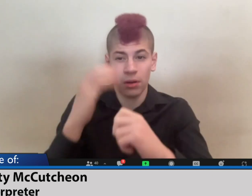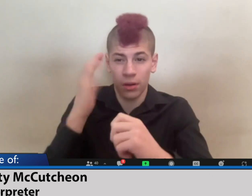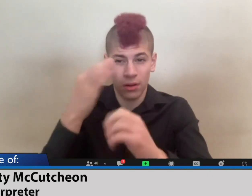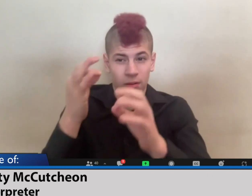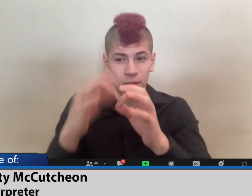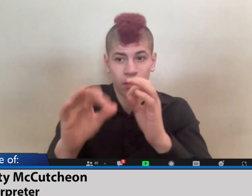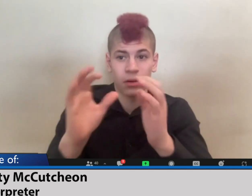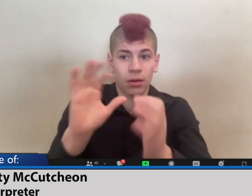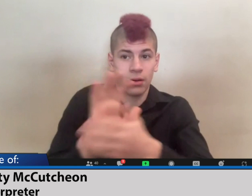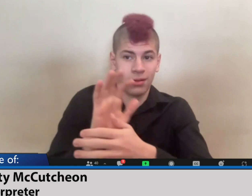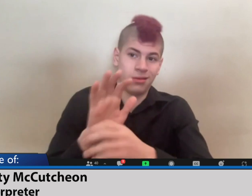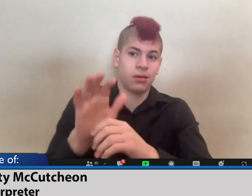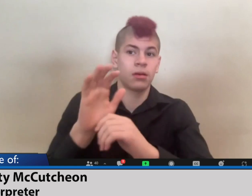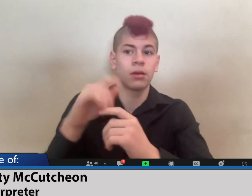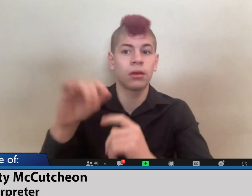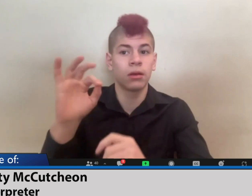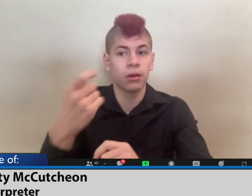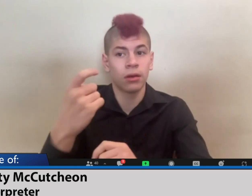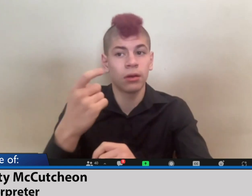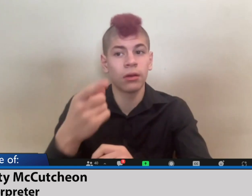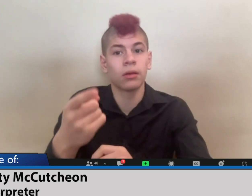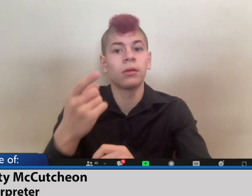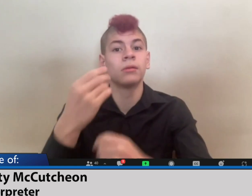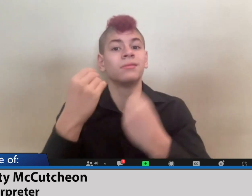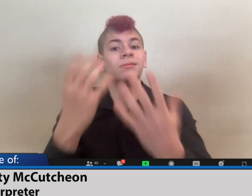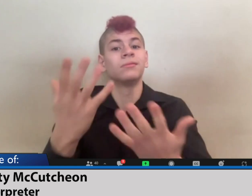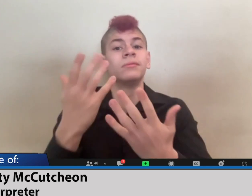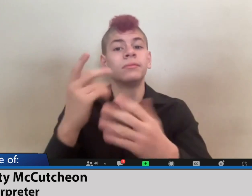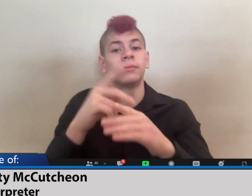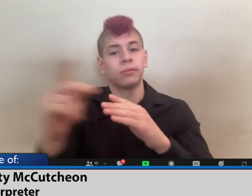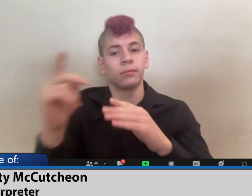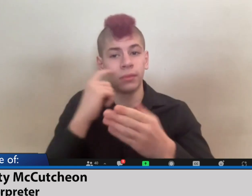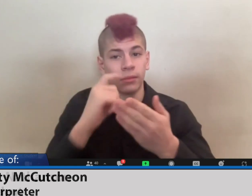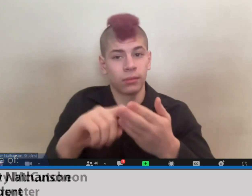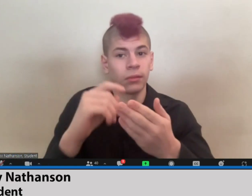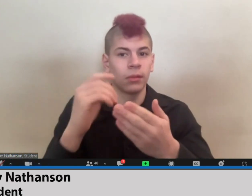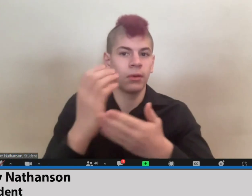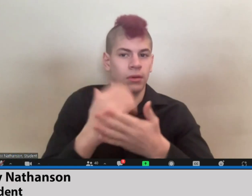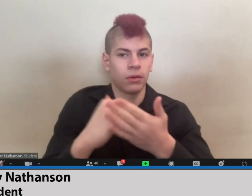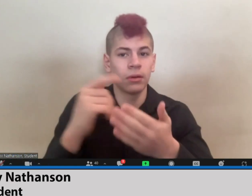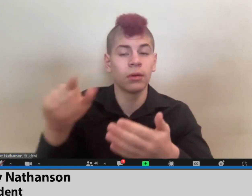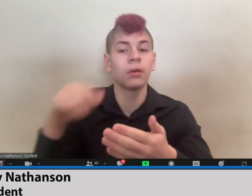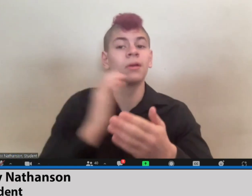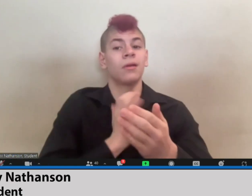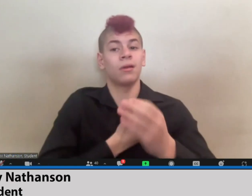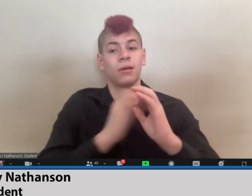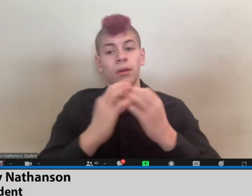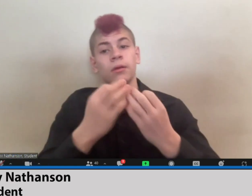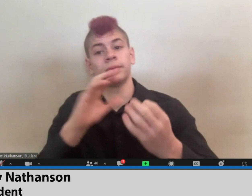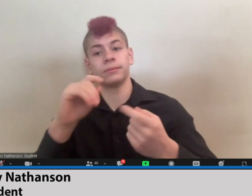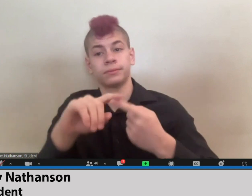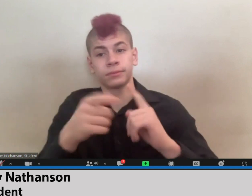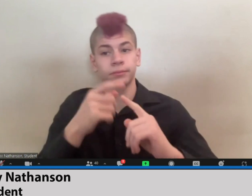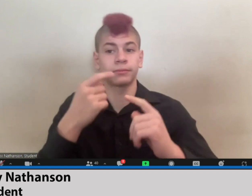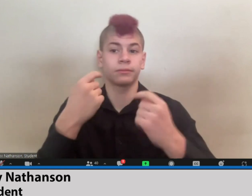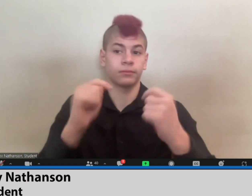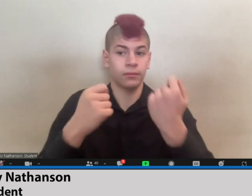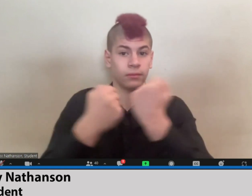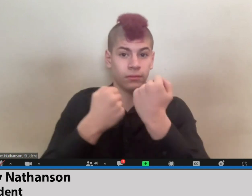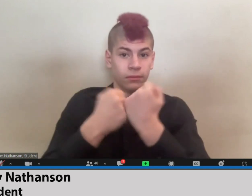means that I was not able to get during the class time with my peers. I've endured years of many experiences like this one,